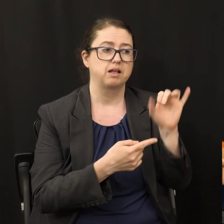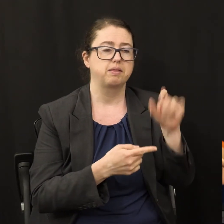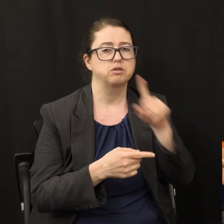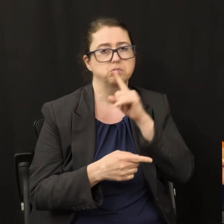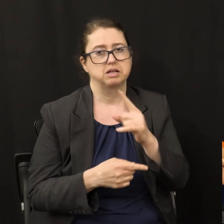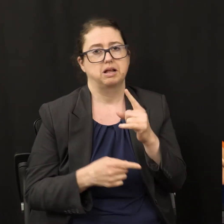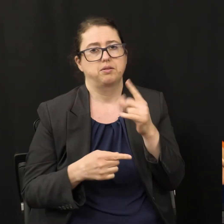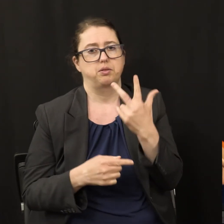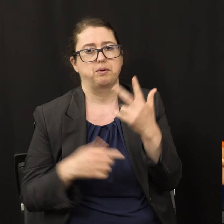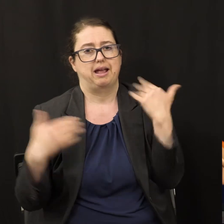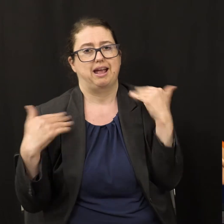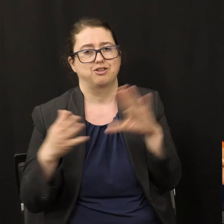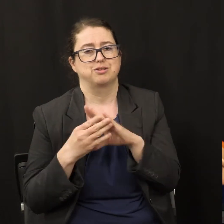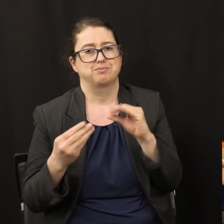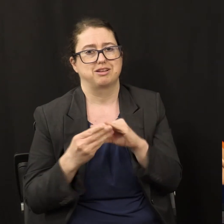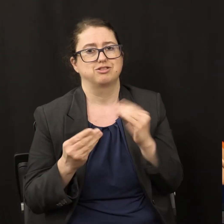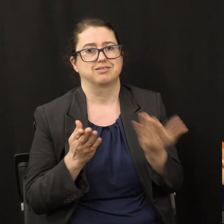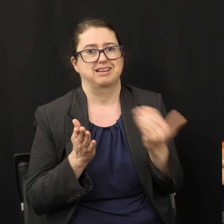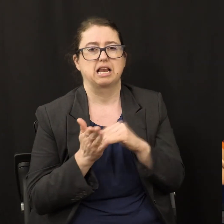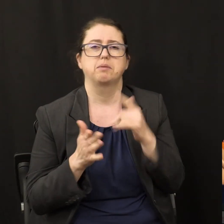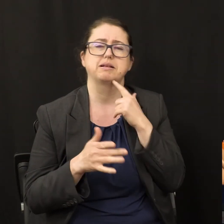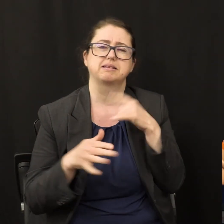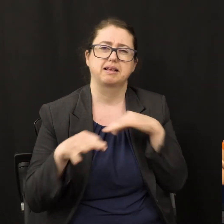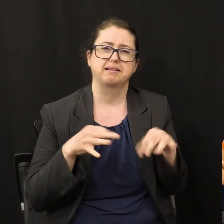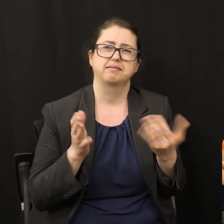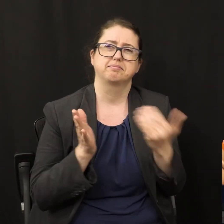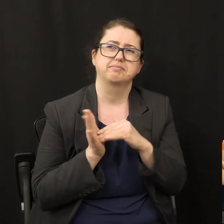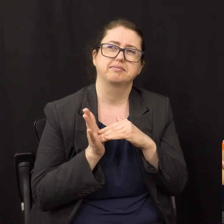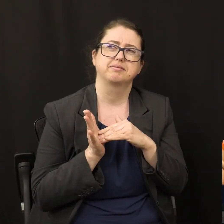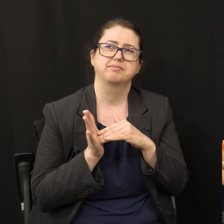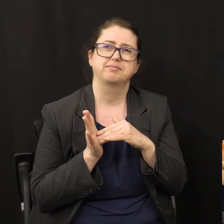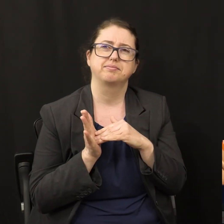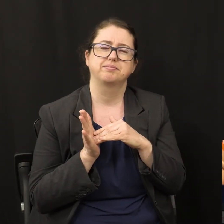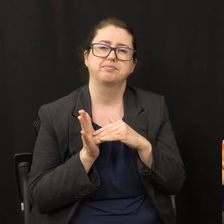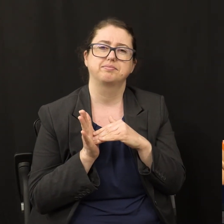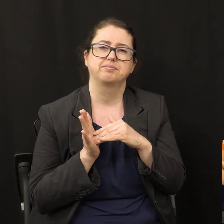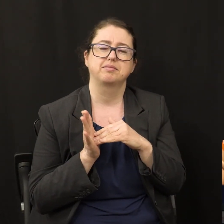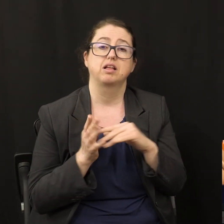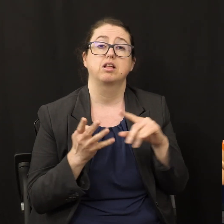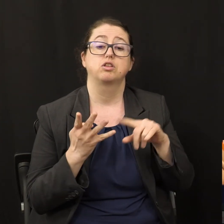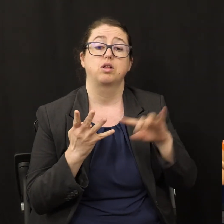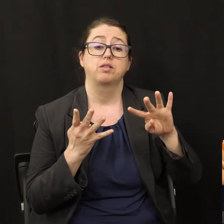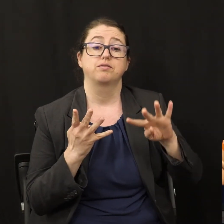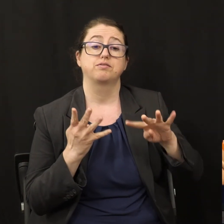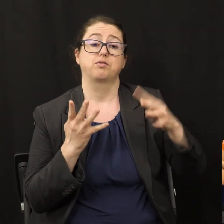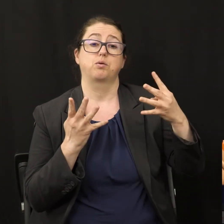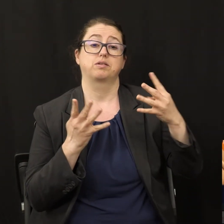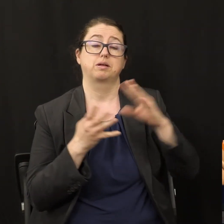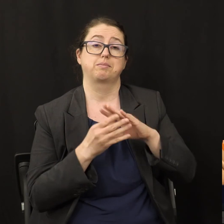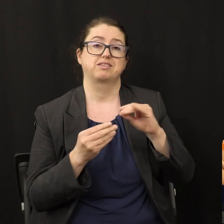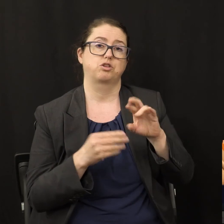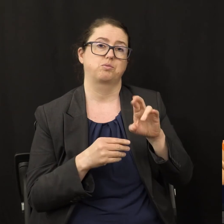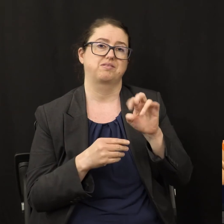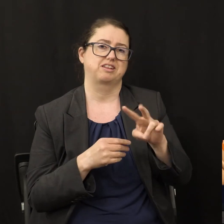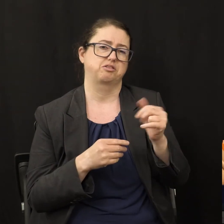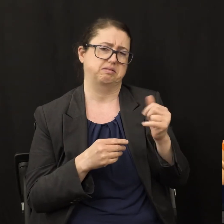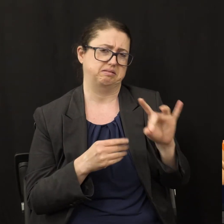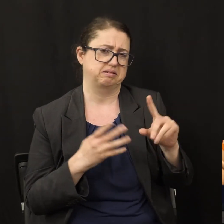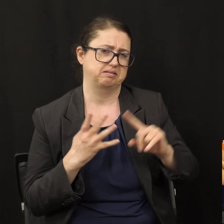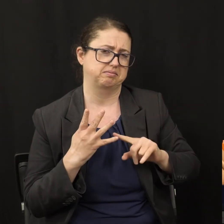Let me put it in the nicer way. The message of the fourth angel, Revelation 18, is the